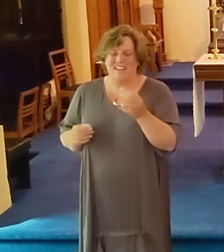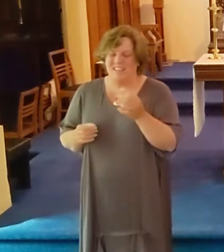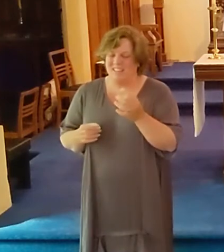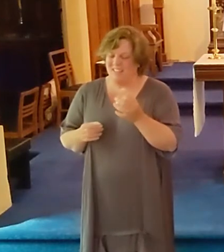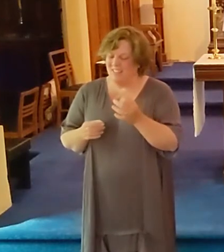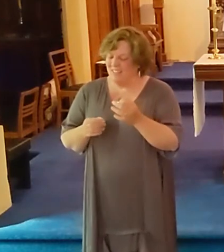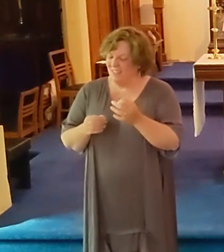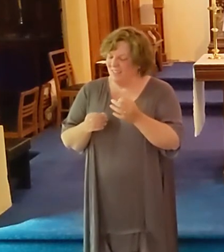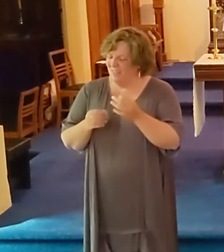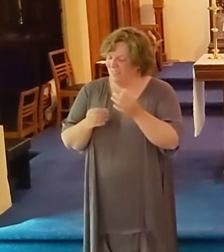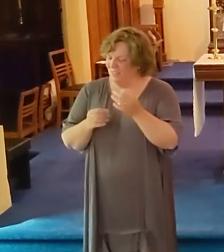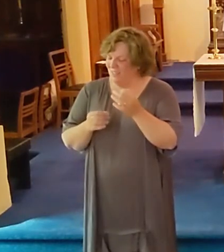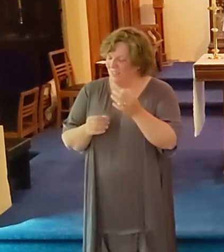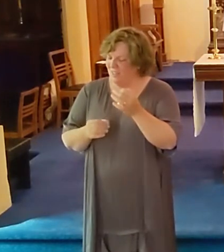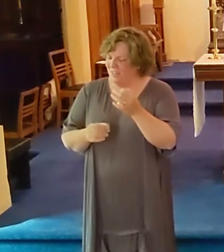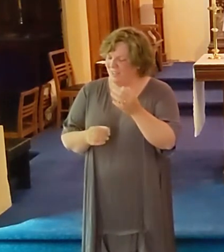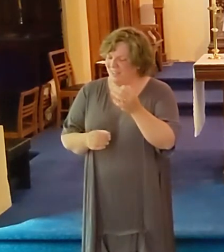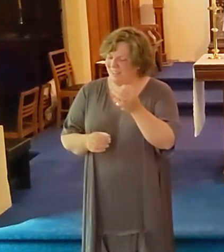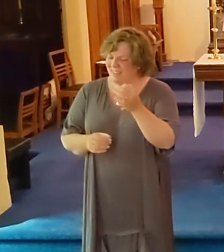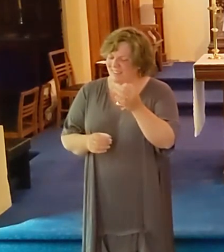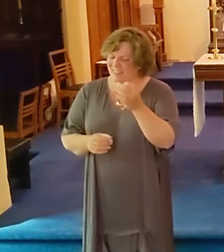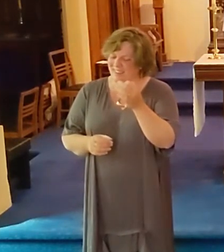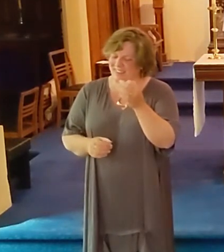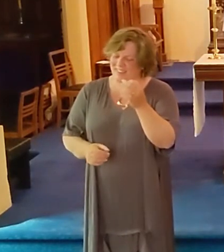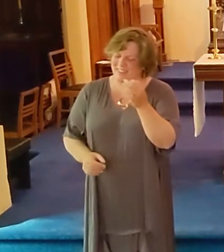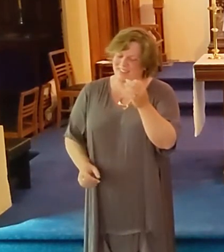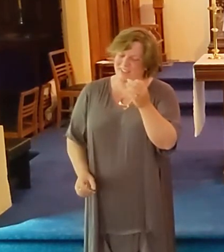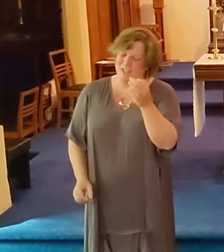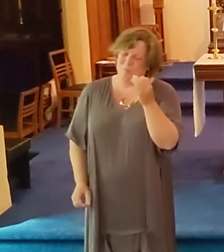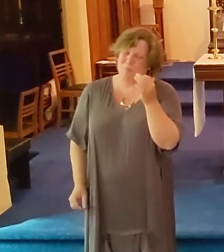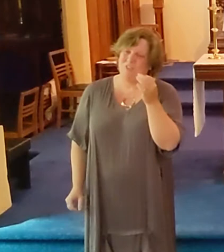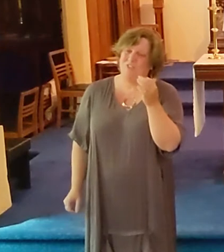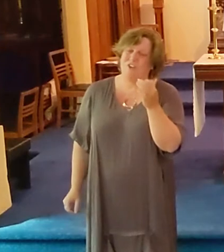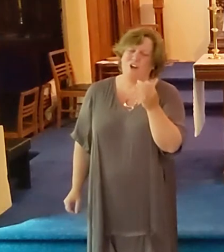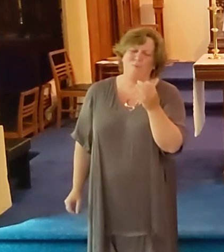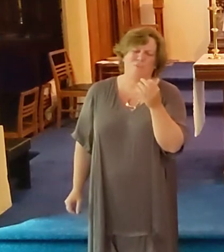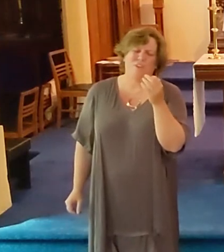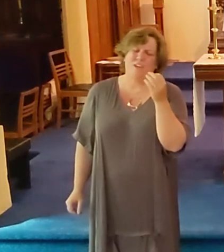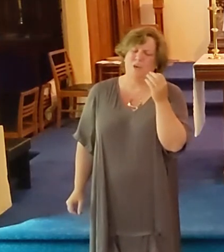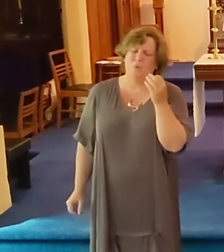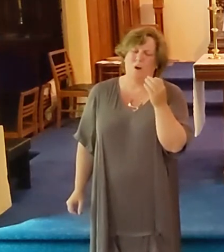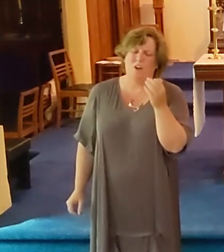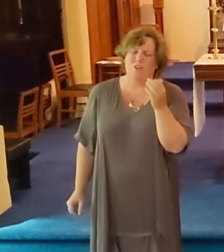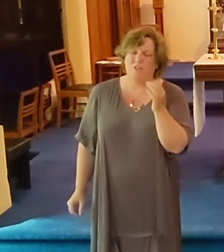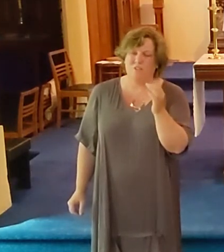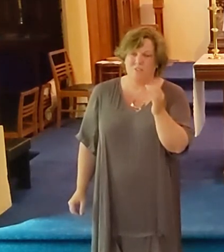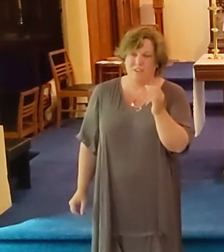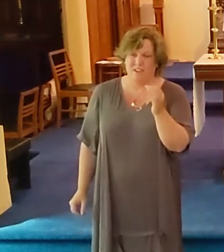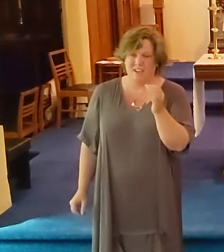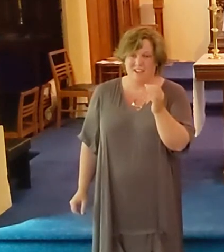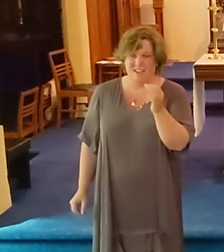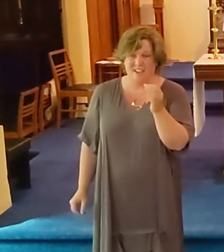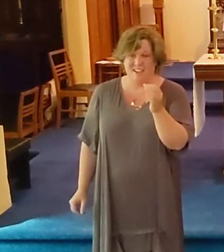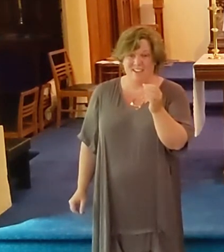He is near to something wondrous